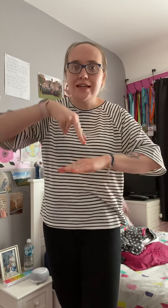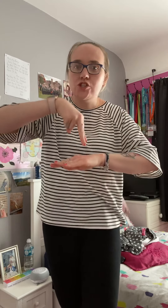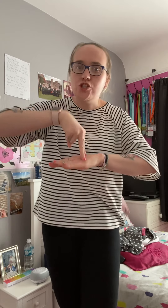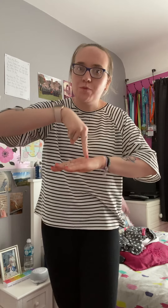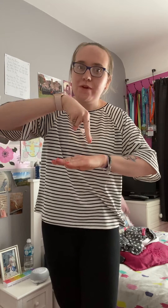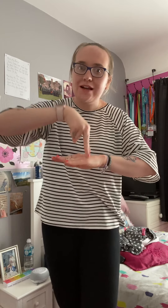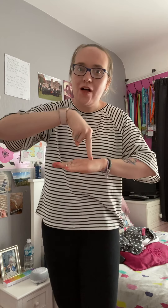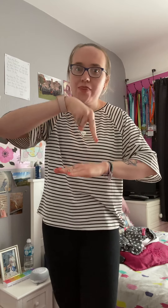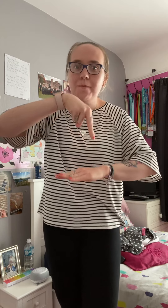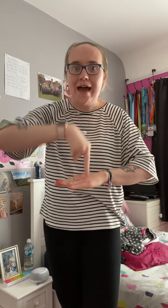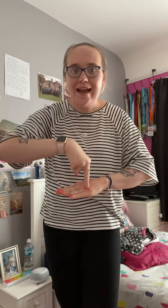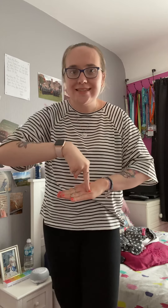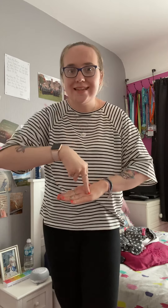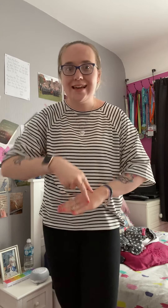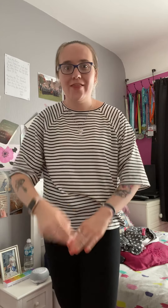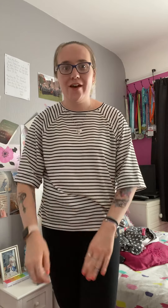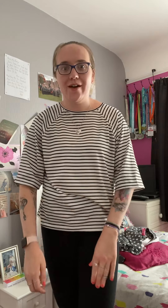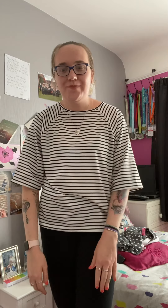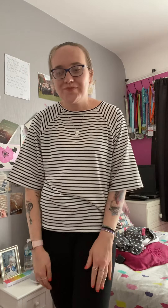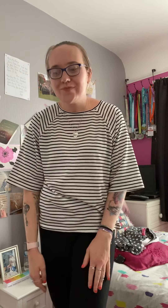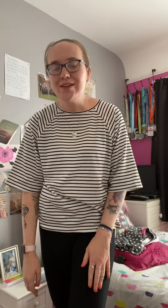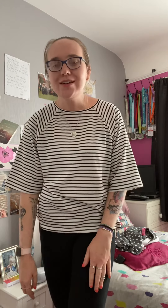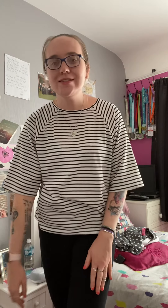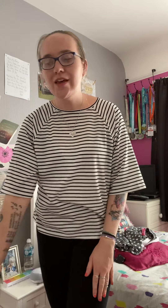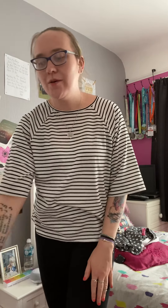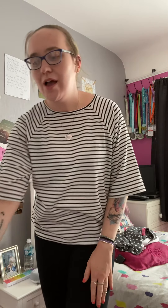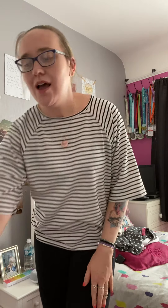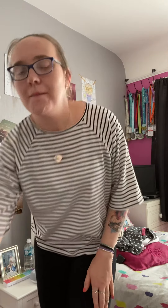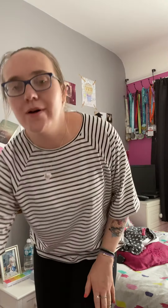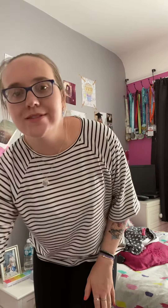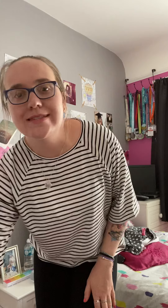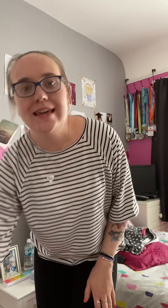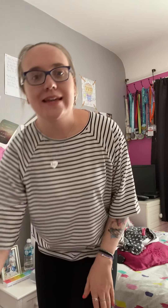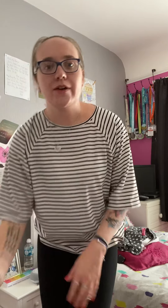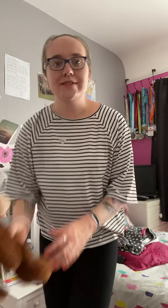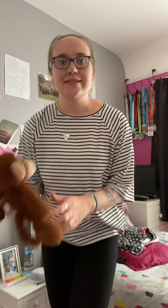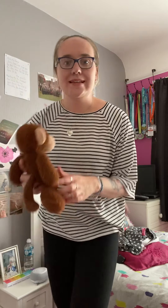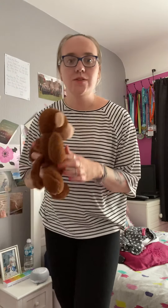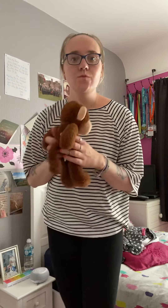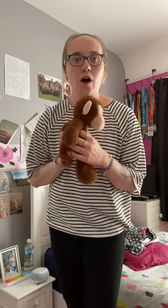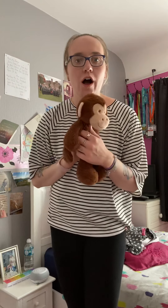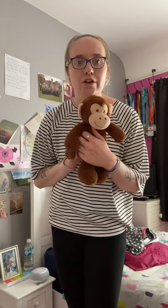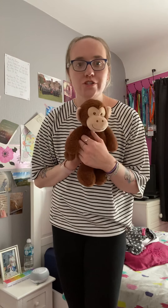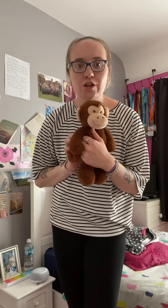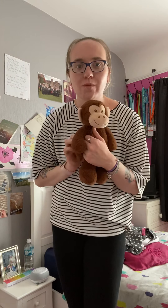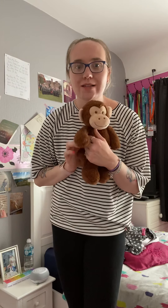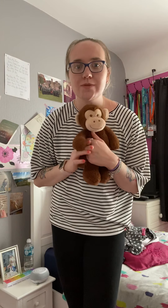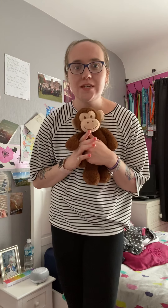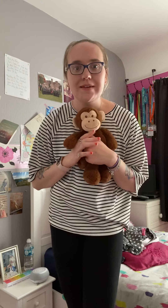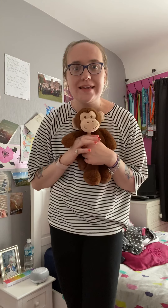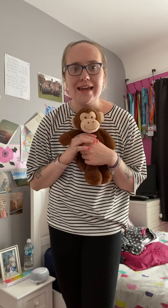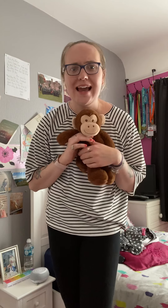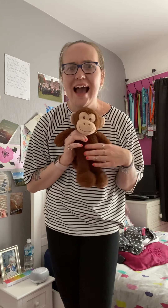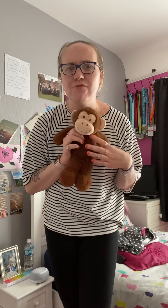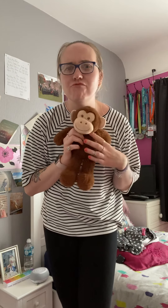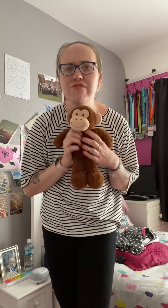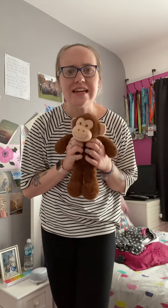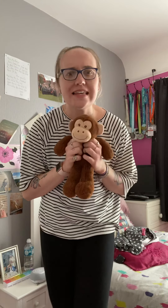Jumping on the Bed Together. So Monty is going to sit and watch whilst we're doing it. I really